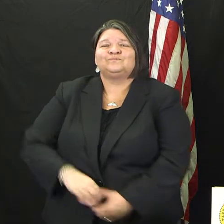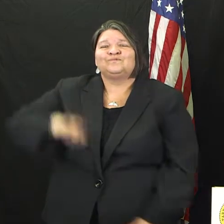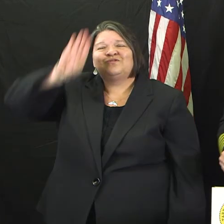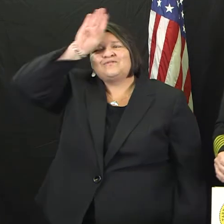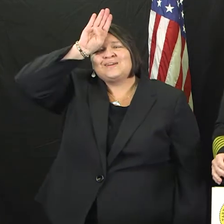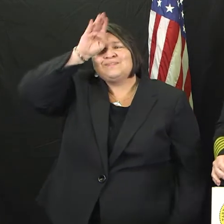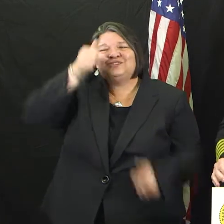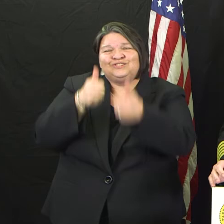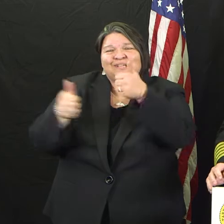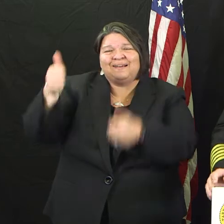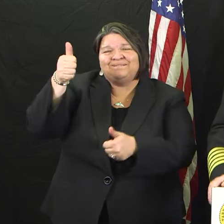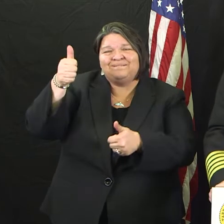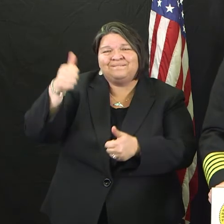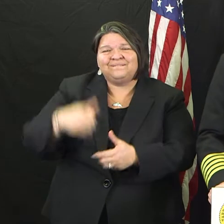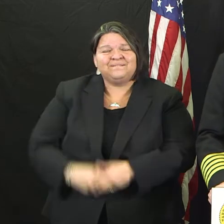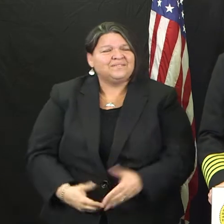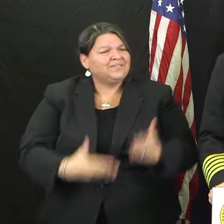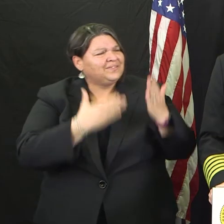Thank you, Brandon.